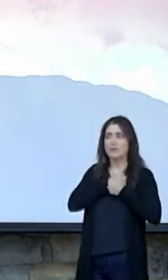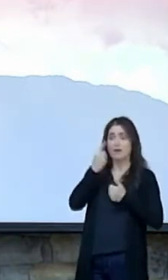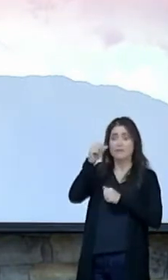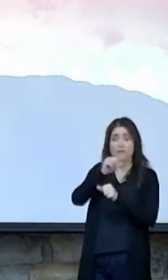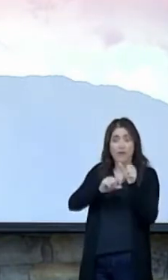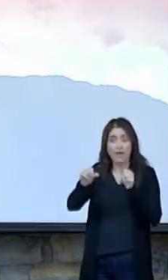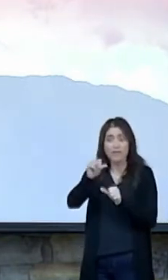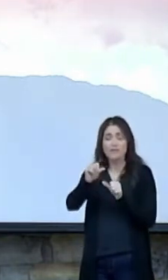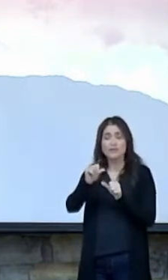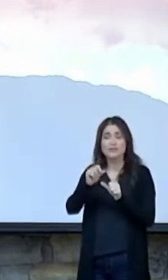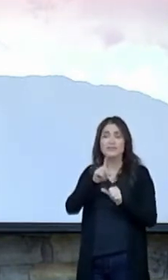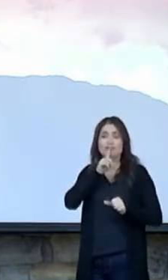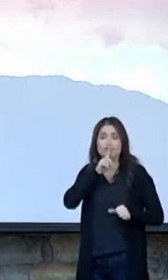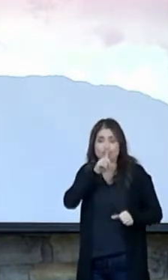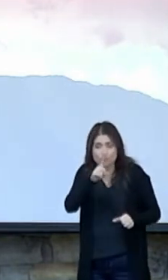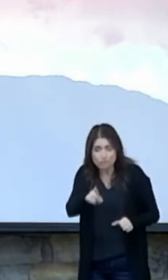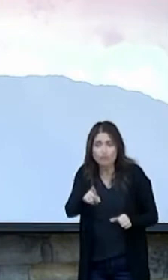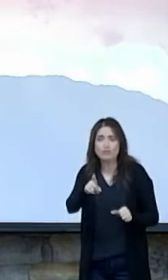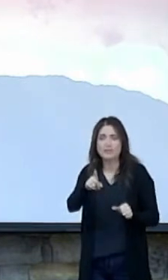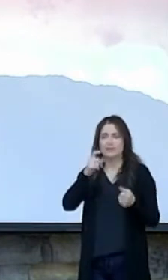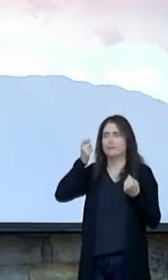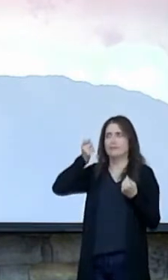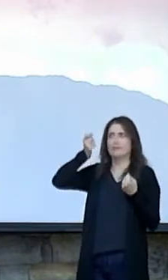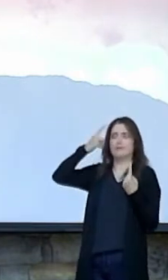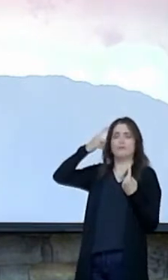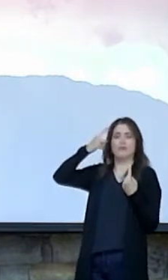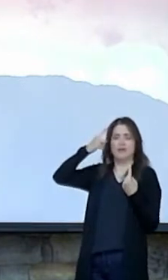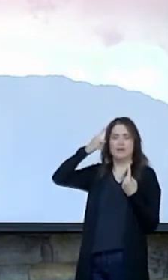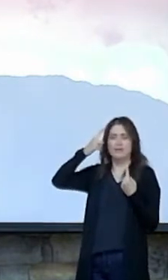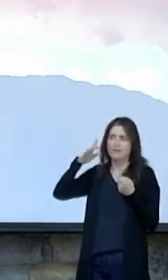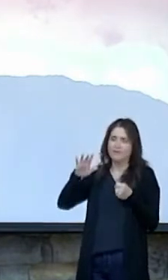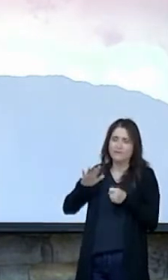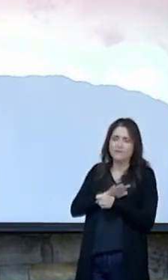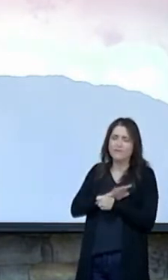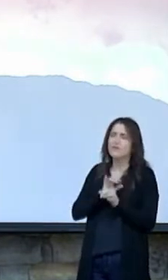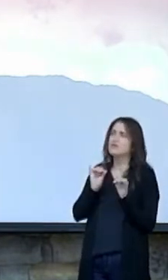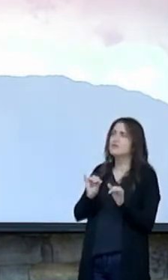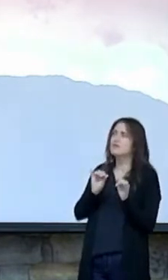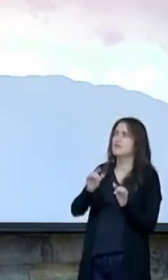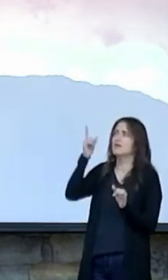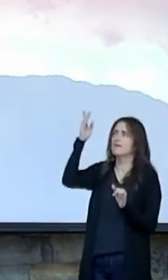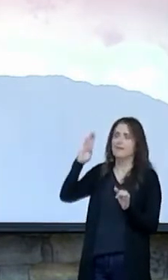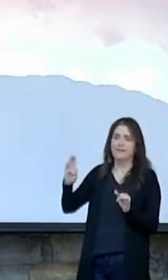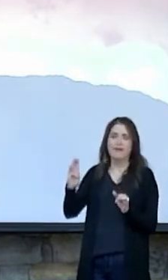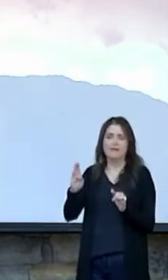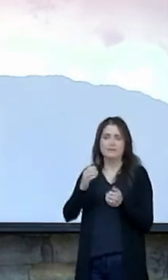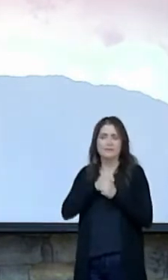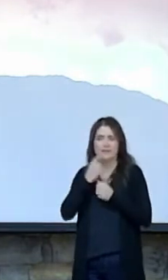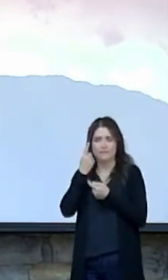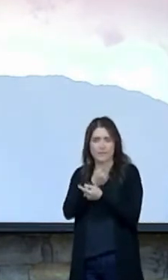is truly comprehending and understanding God's love for them.